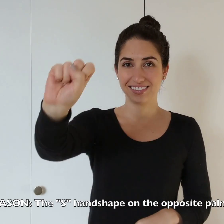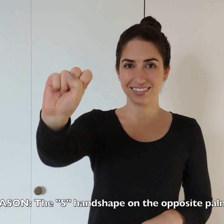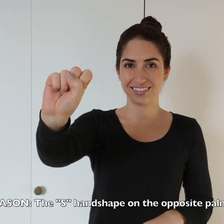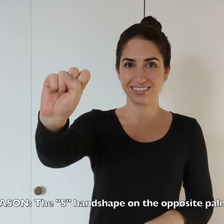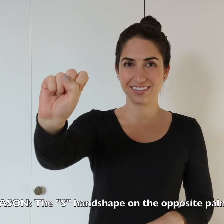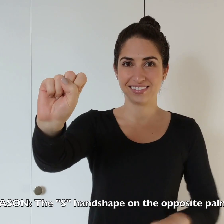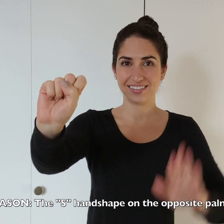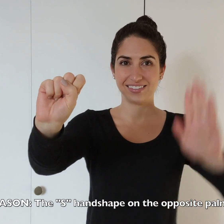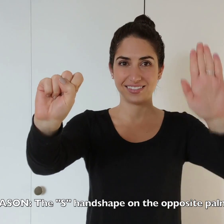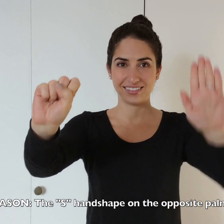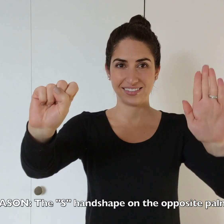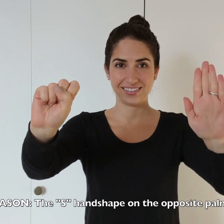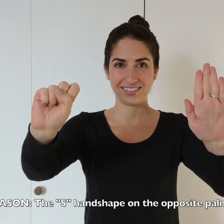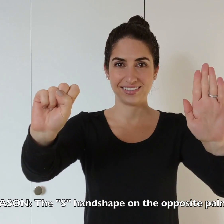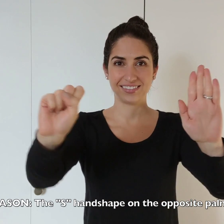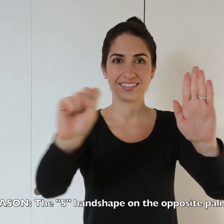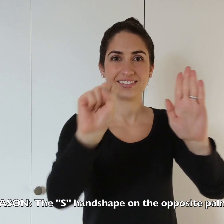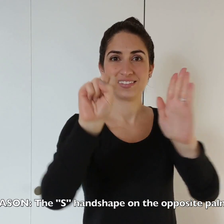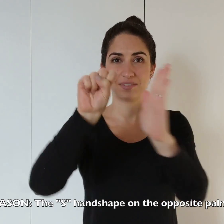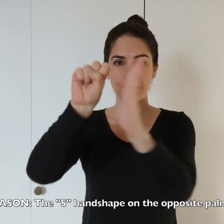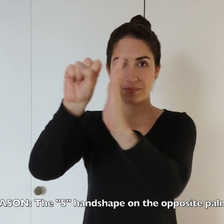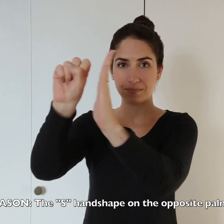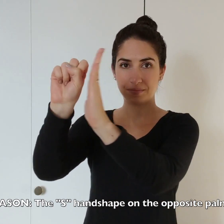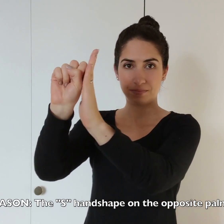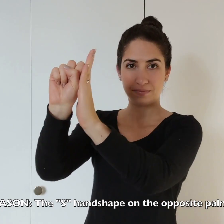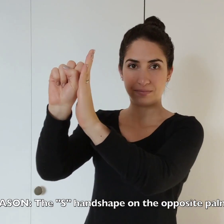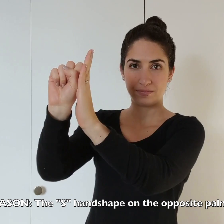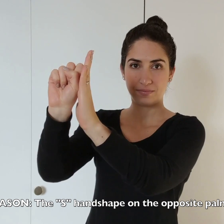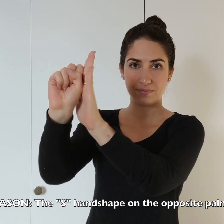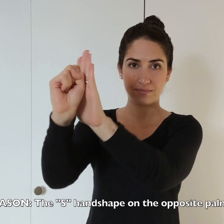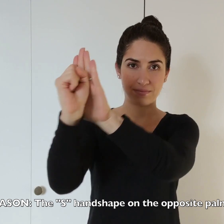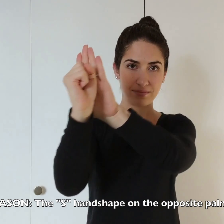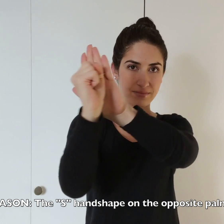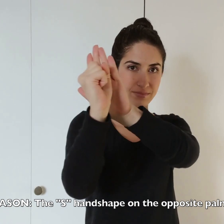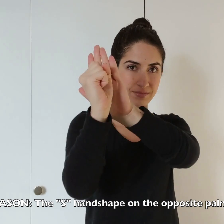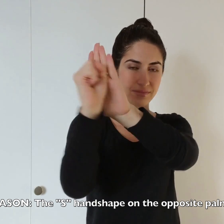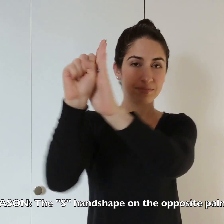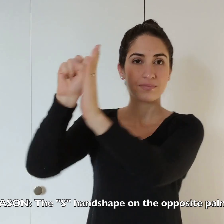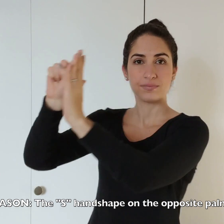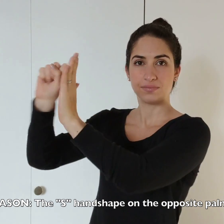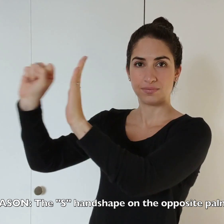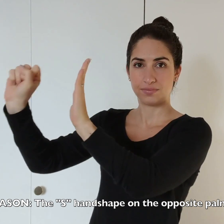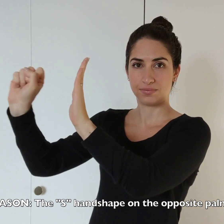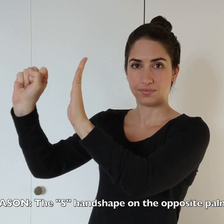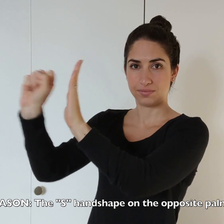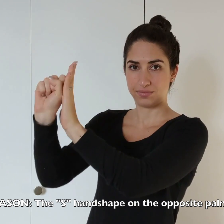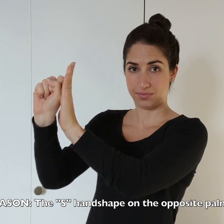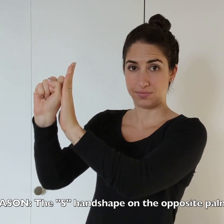It's the S-hand shape on the opposite palm, like this. See?